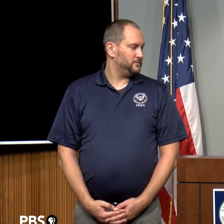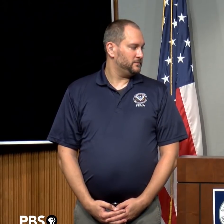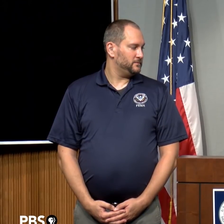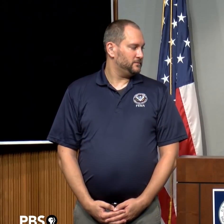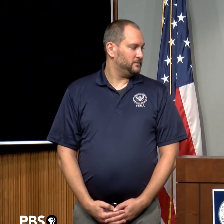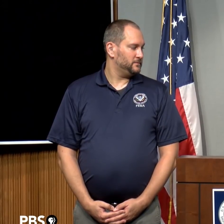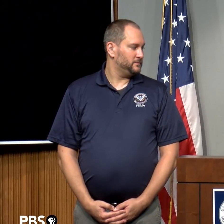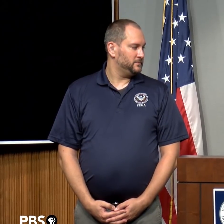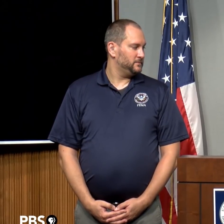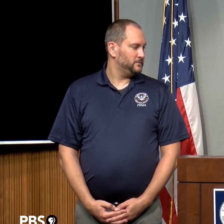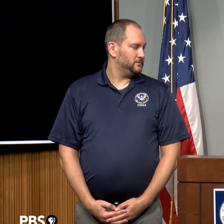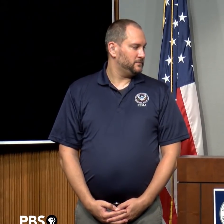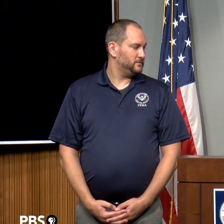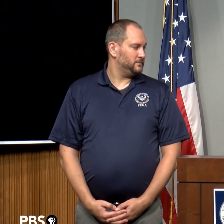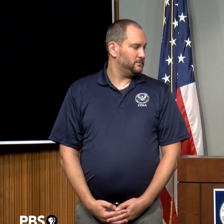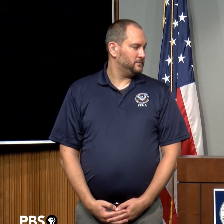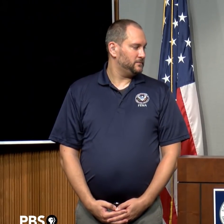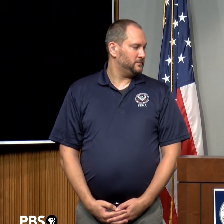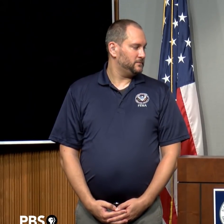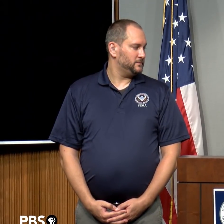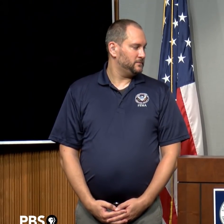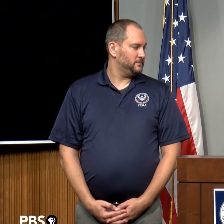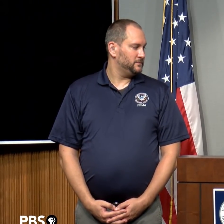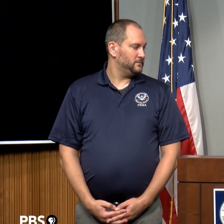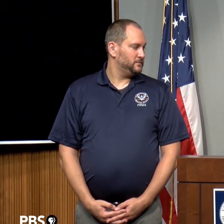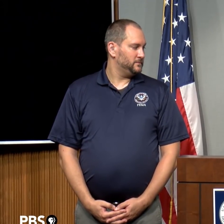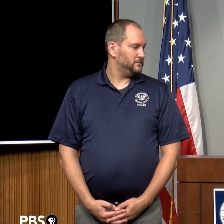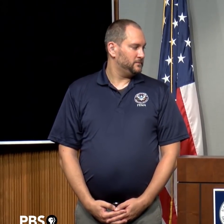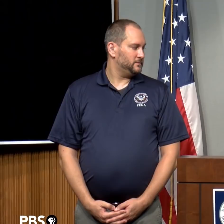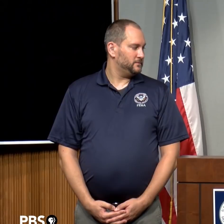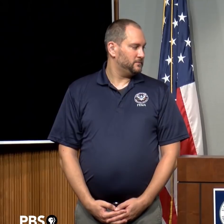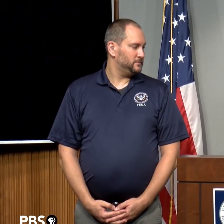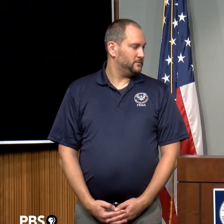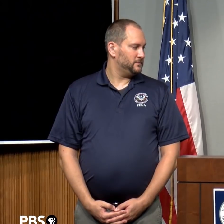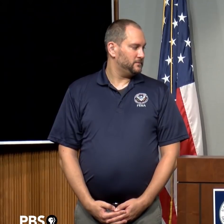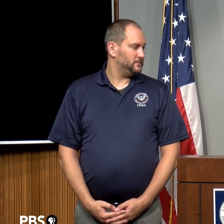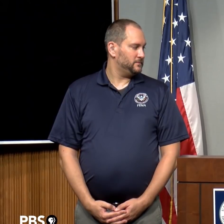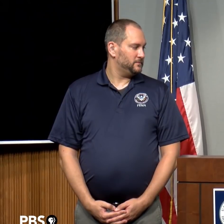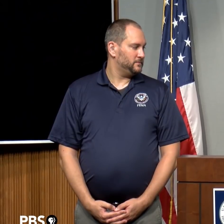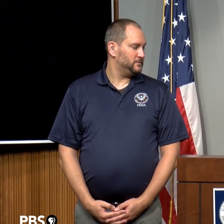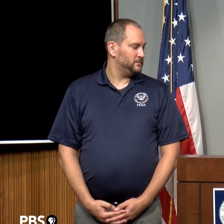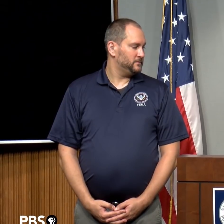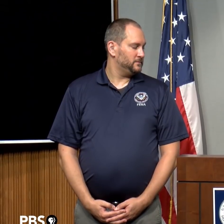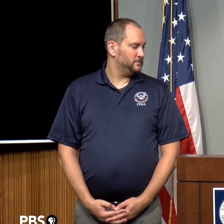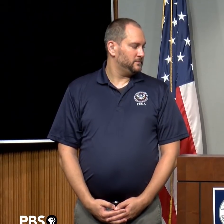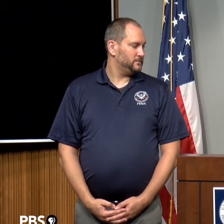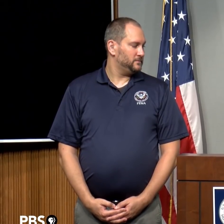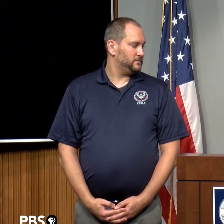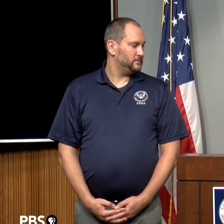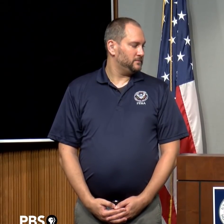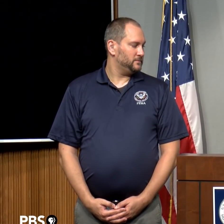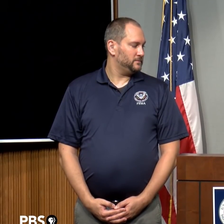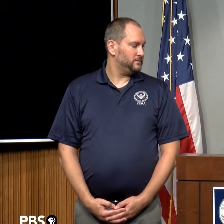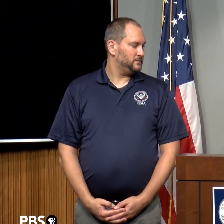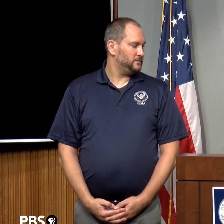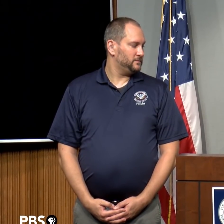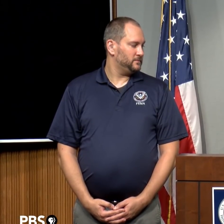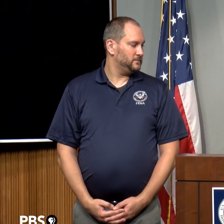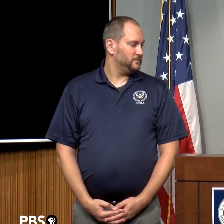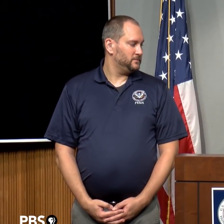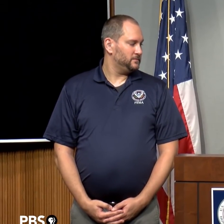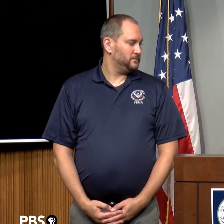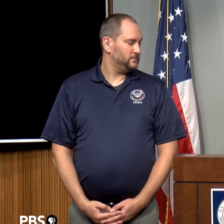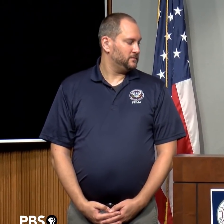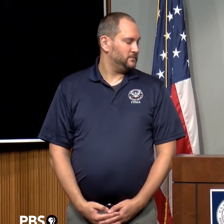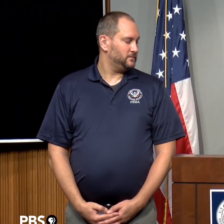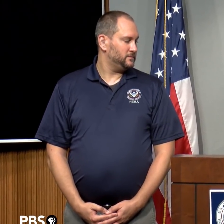FEMA application, please, please, Pueden obtener información de refugio si necesitan ir a un refugio y también